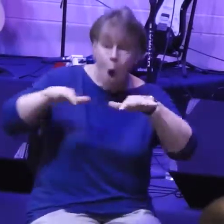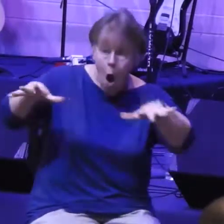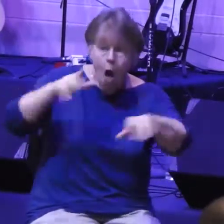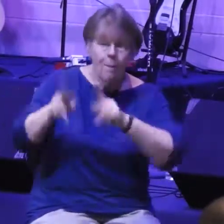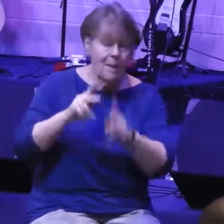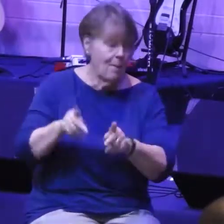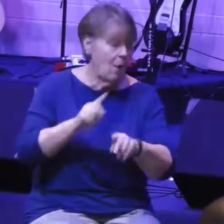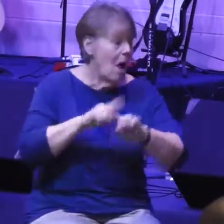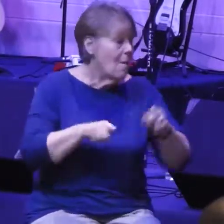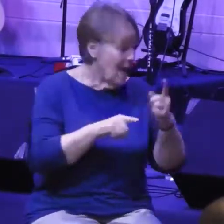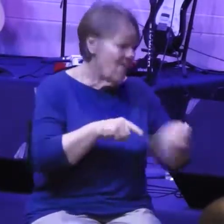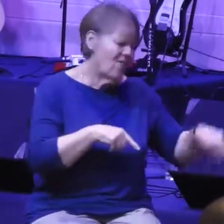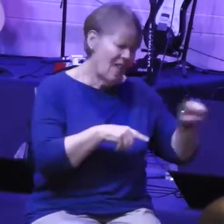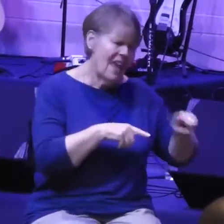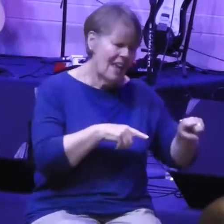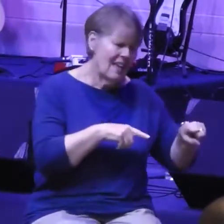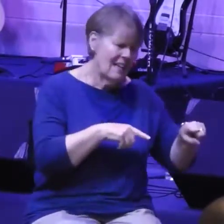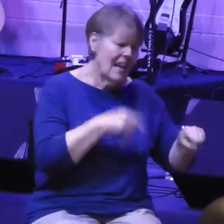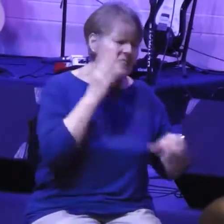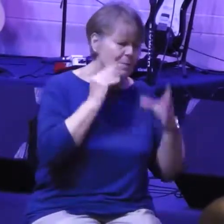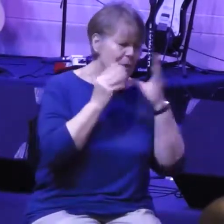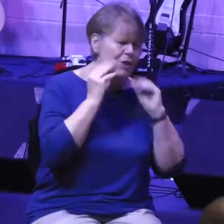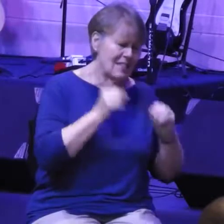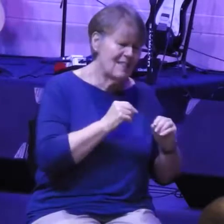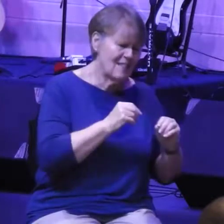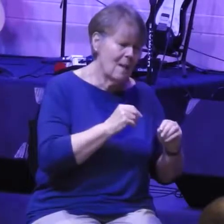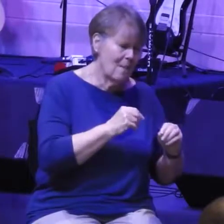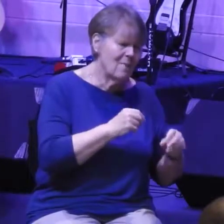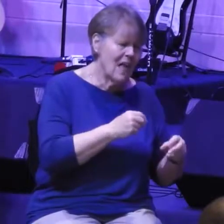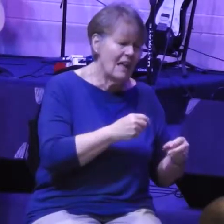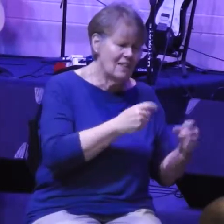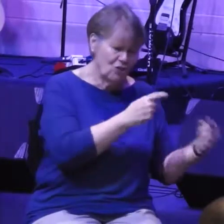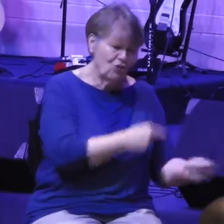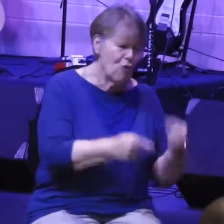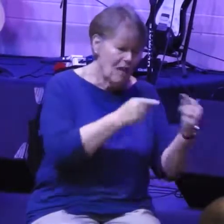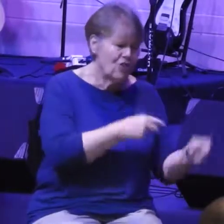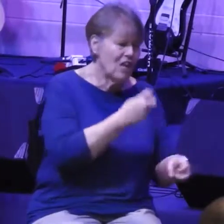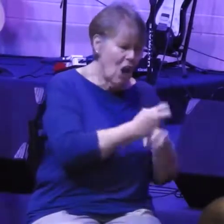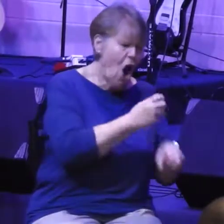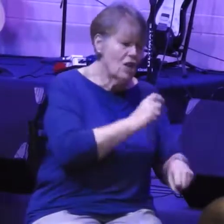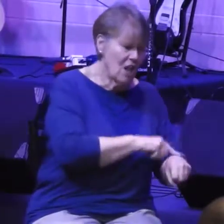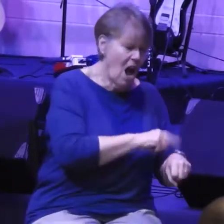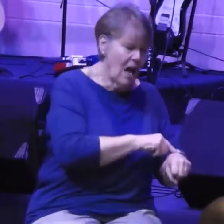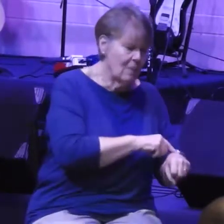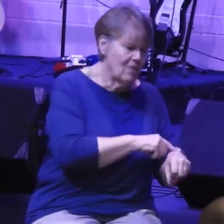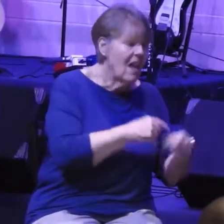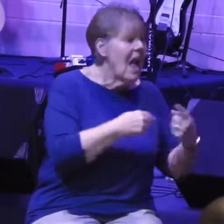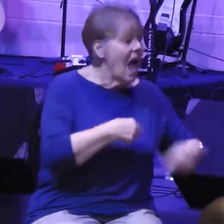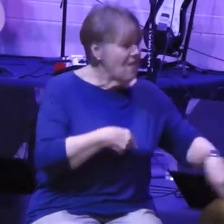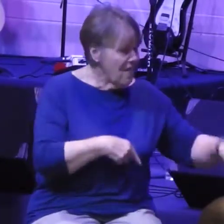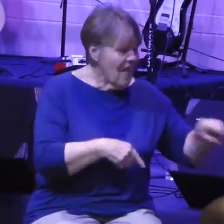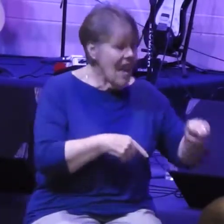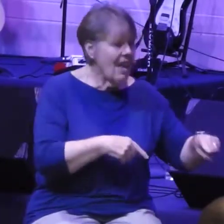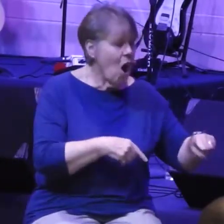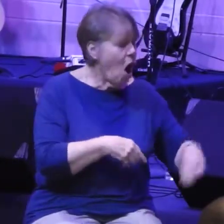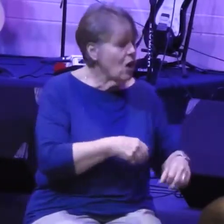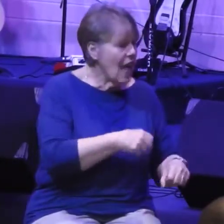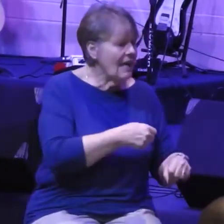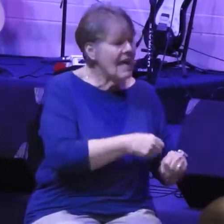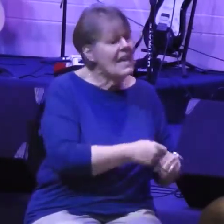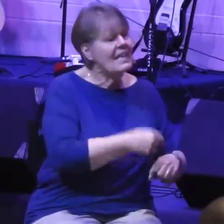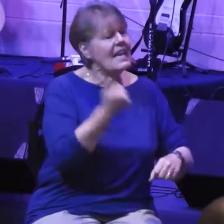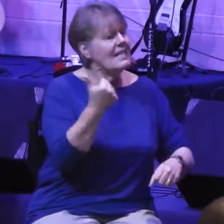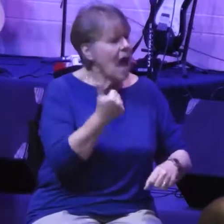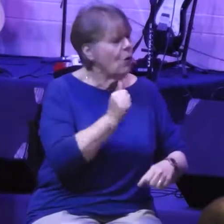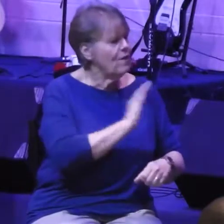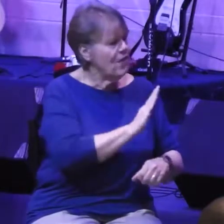blessed run into some hard times, and they go into what is referred to as the exile, and it was an exile to Persia. The Persian